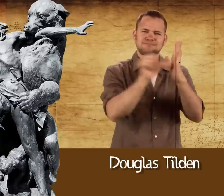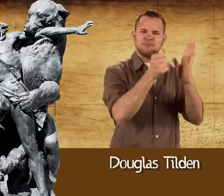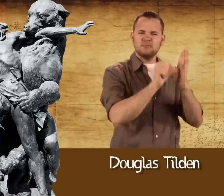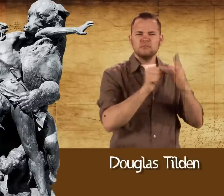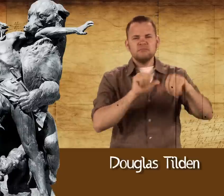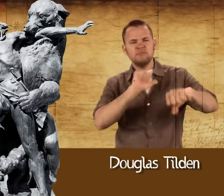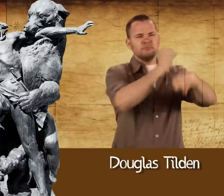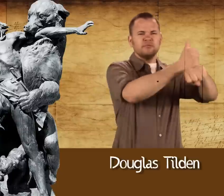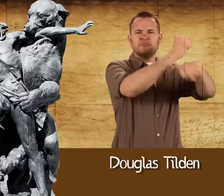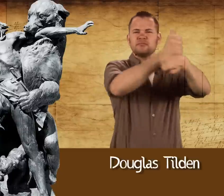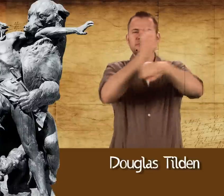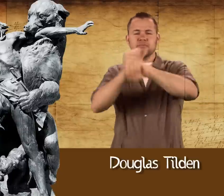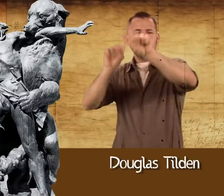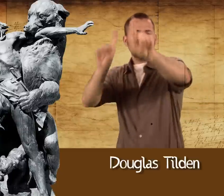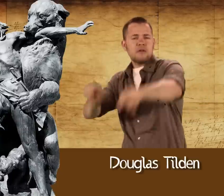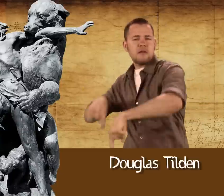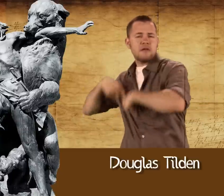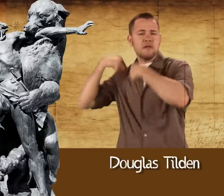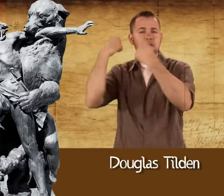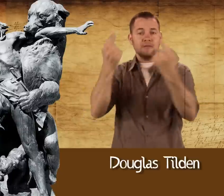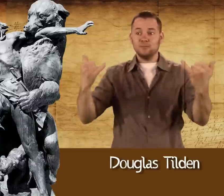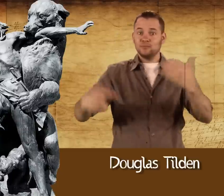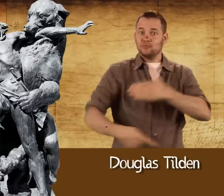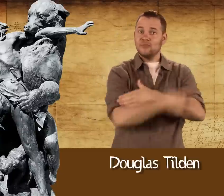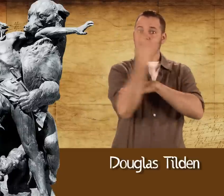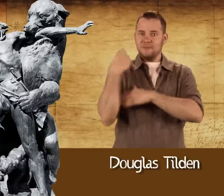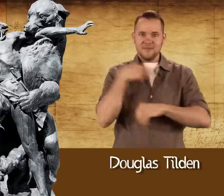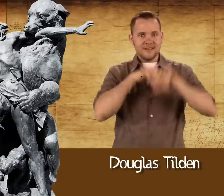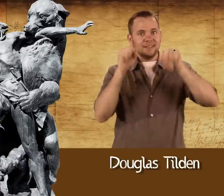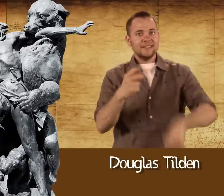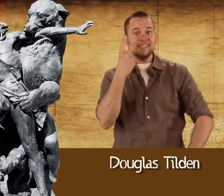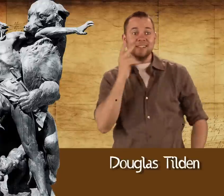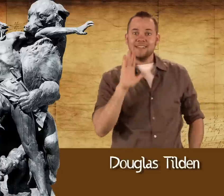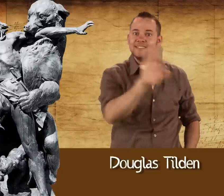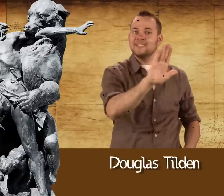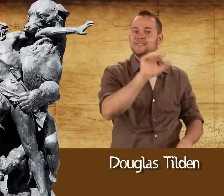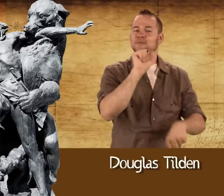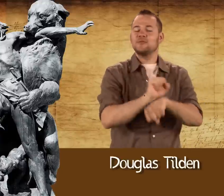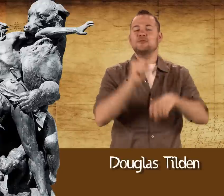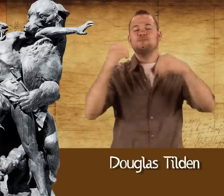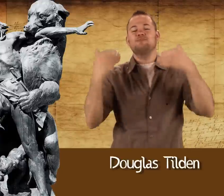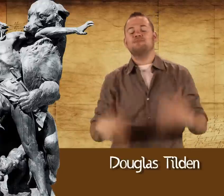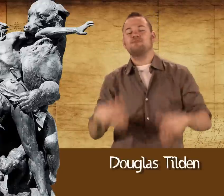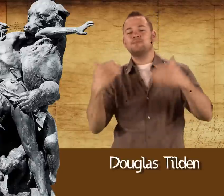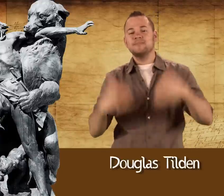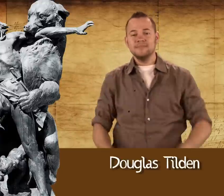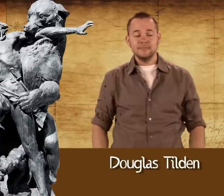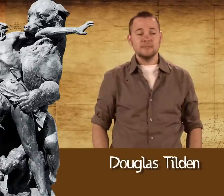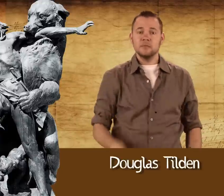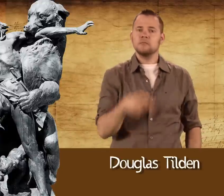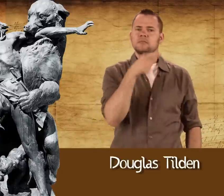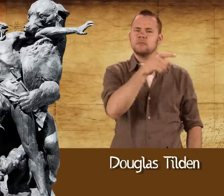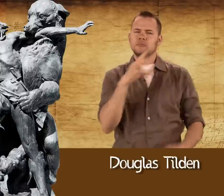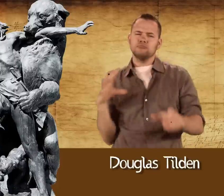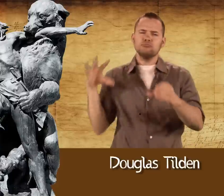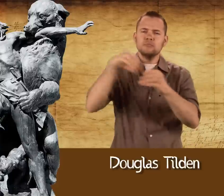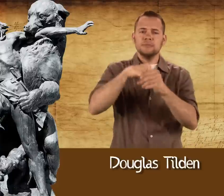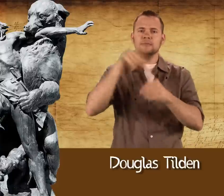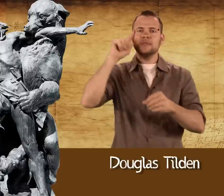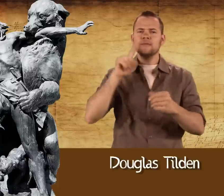He did a lot of work of art and sculpture and became famous where people noticed his talents in that area. He